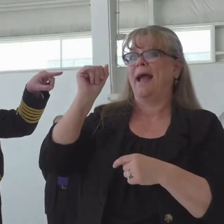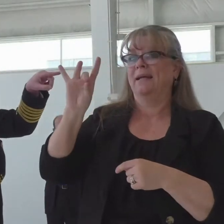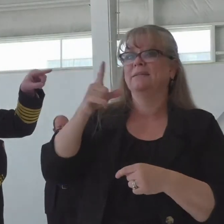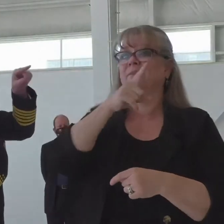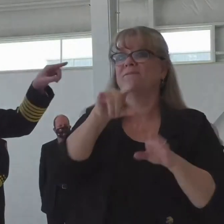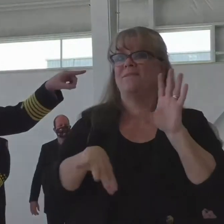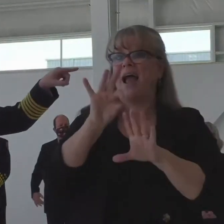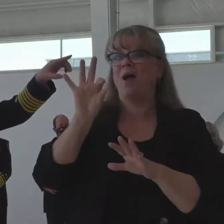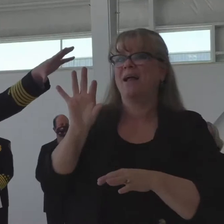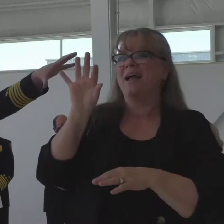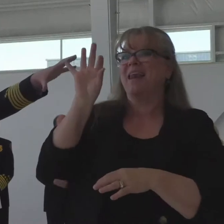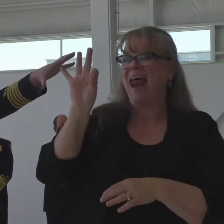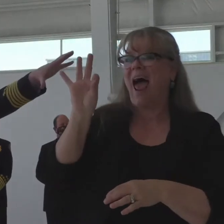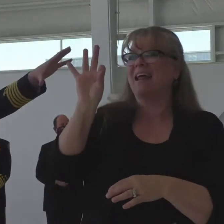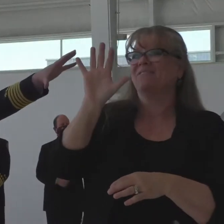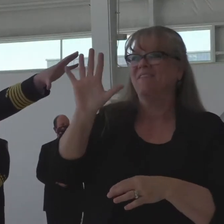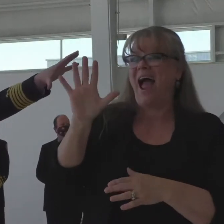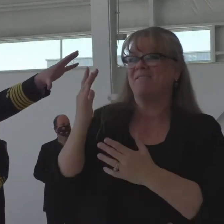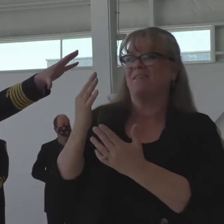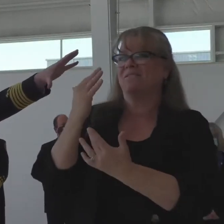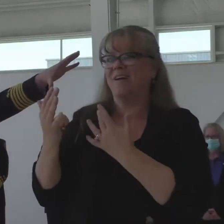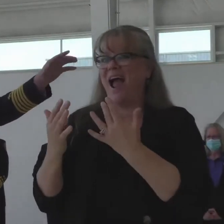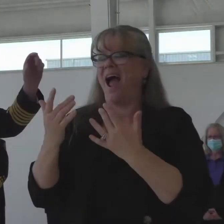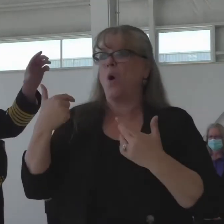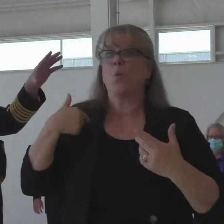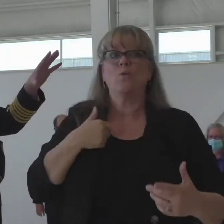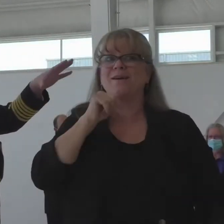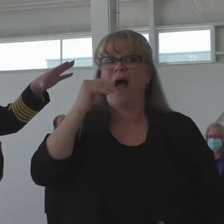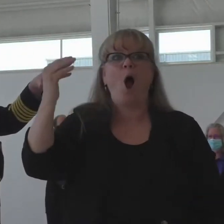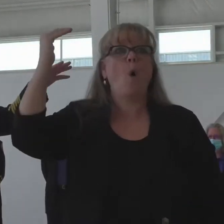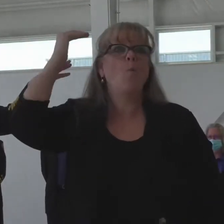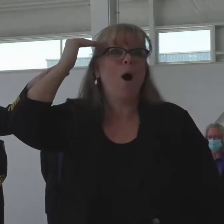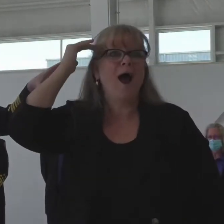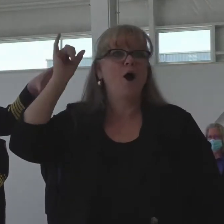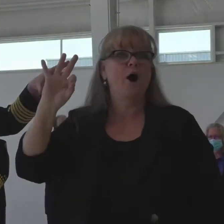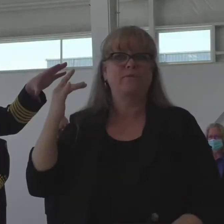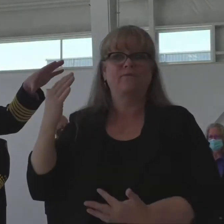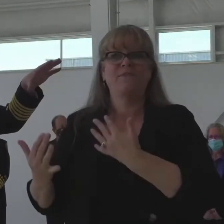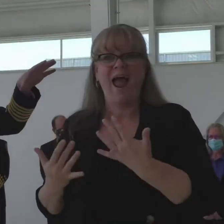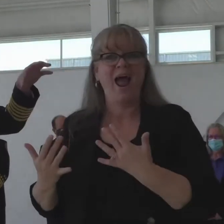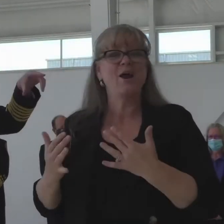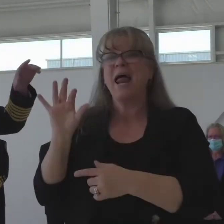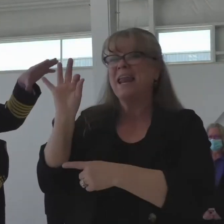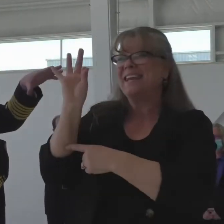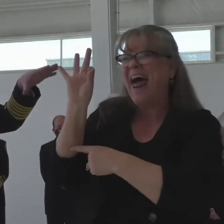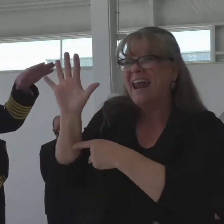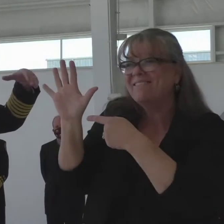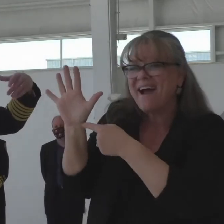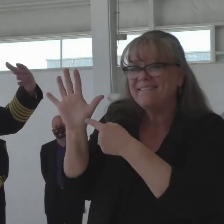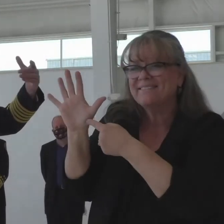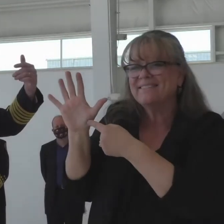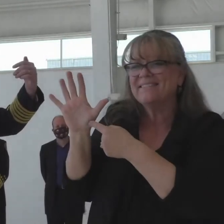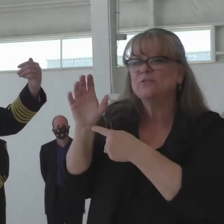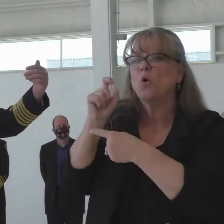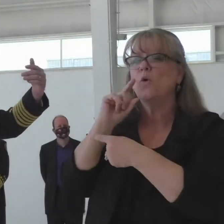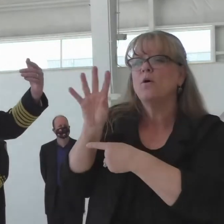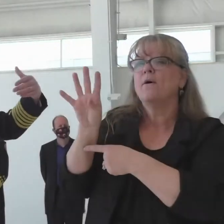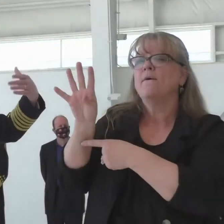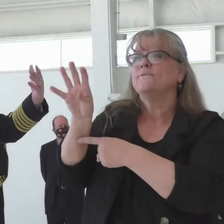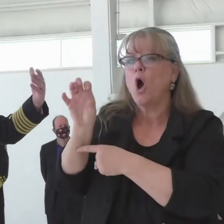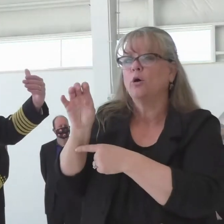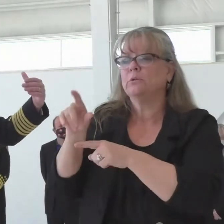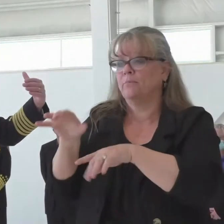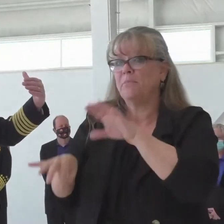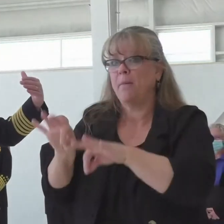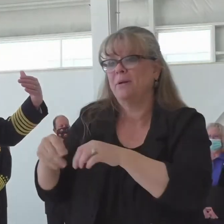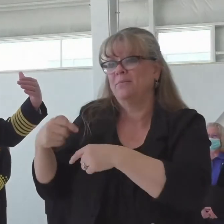about so we find these fires 95 of them last year over 400 of them since the program was and it started in